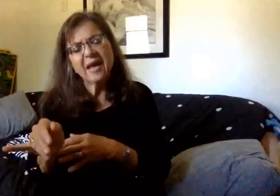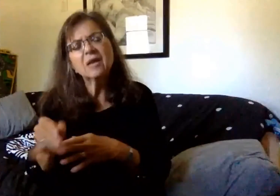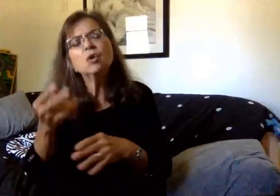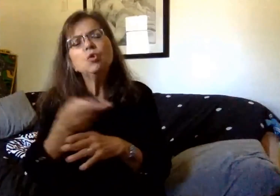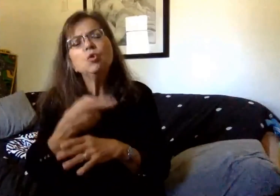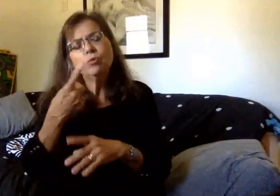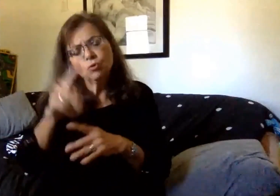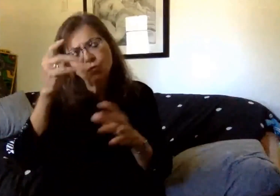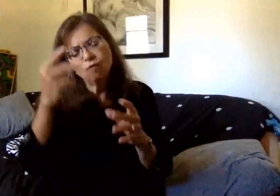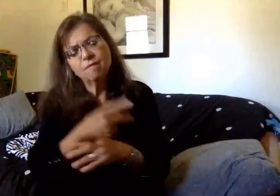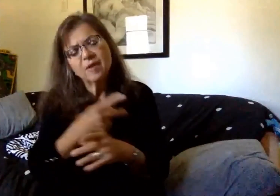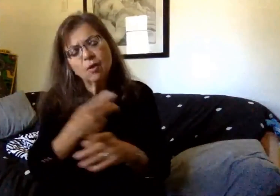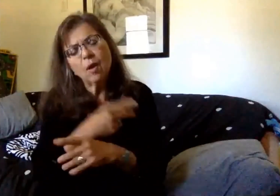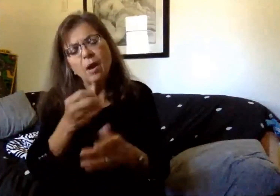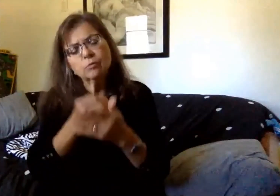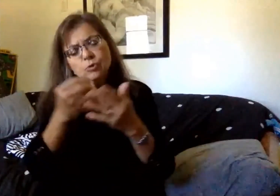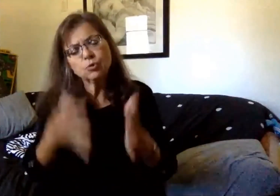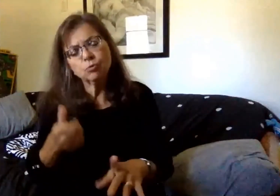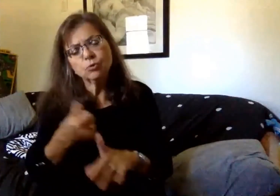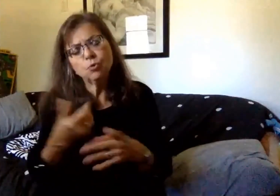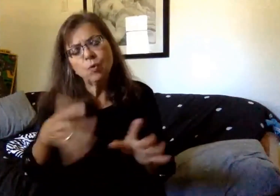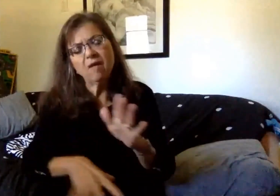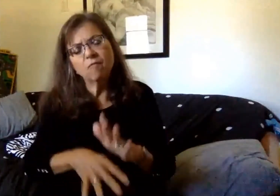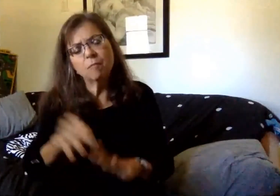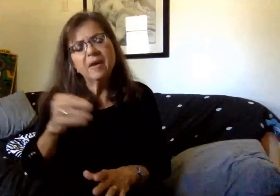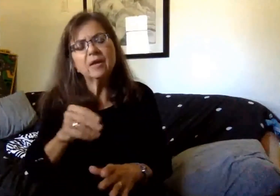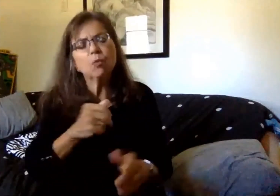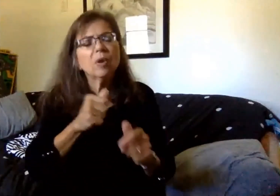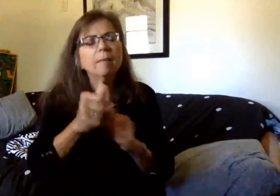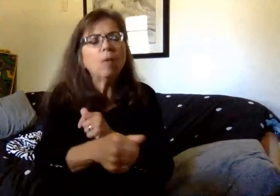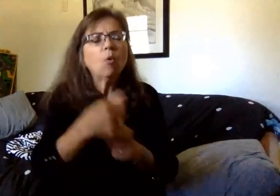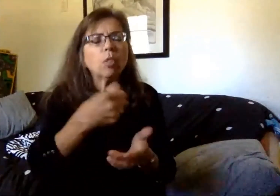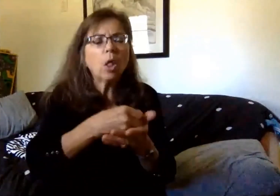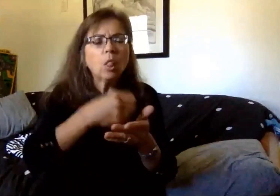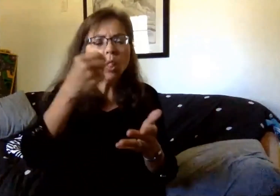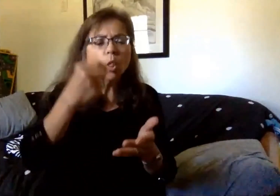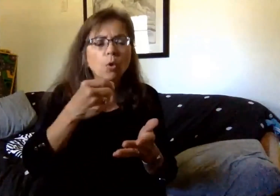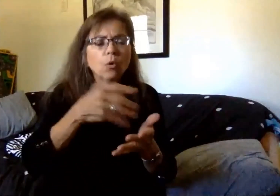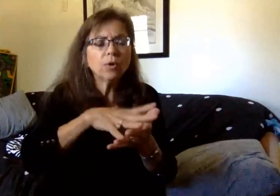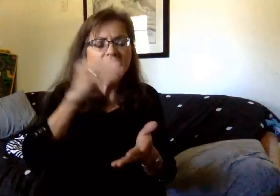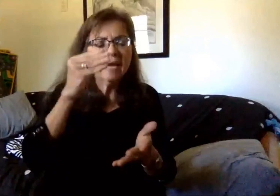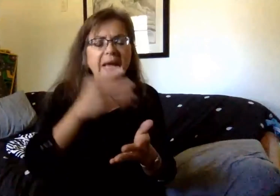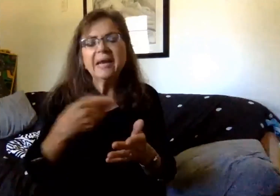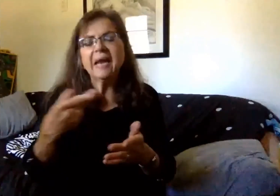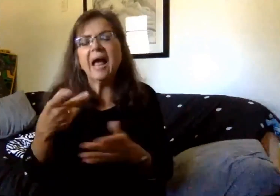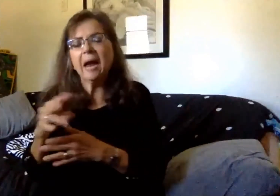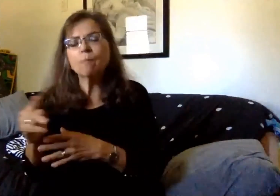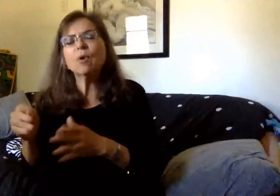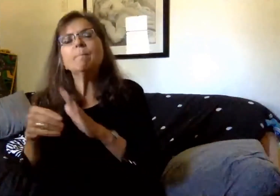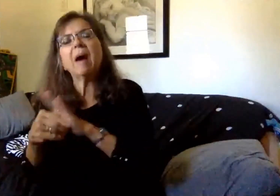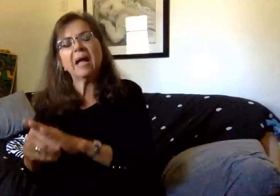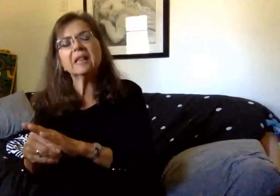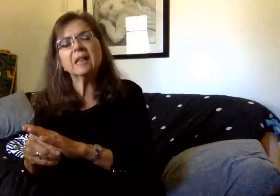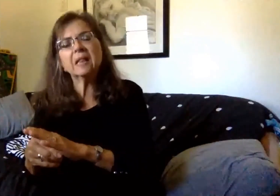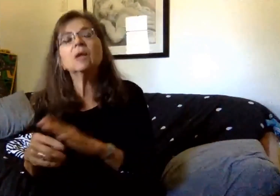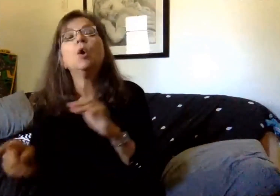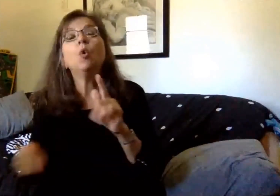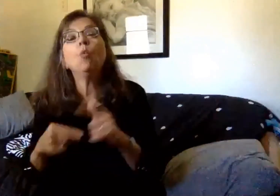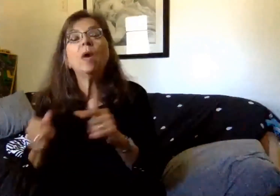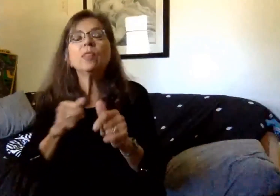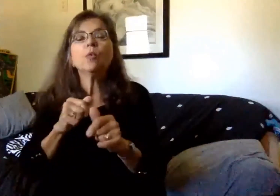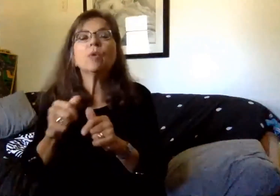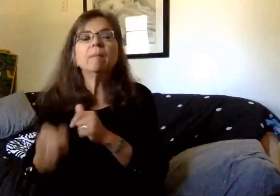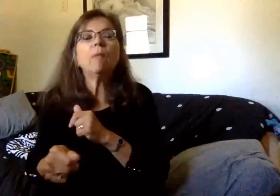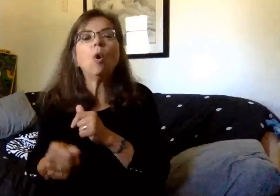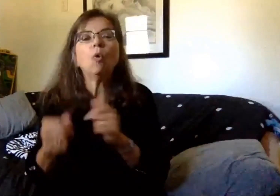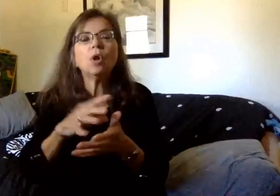determine our students who have selected the remote learning option and then the hybrid model. So once our remote learning students